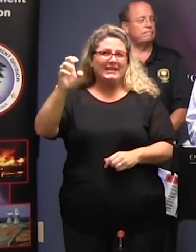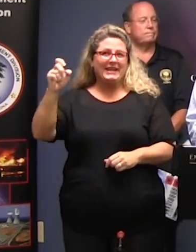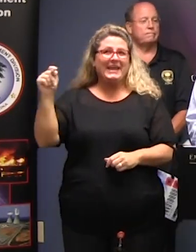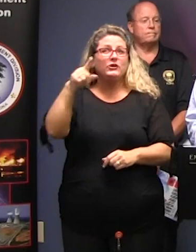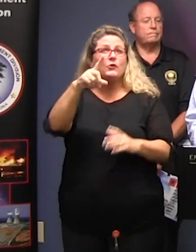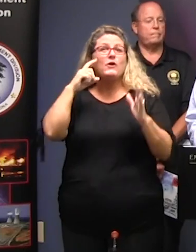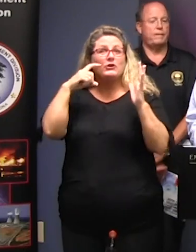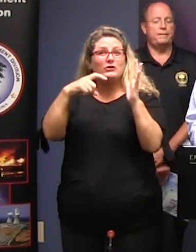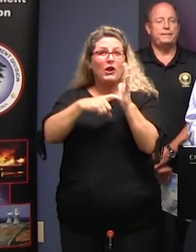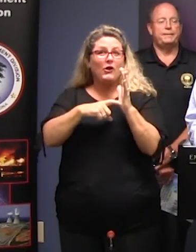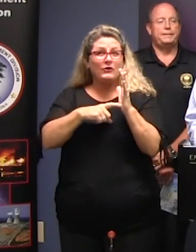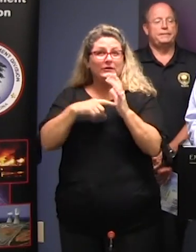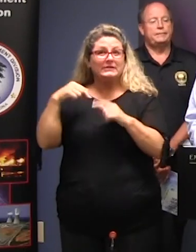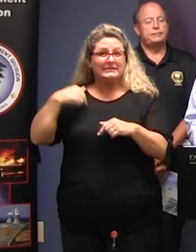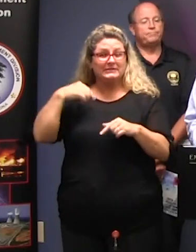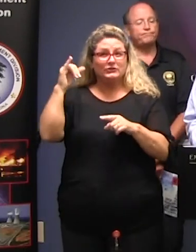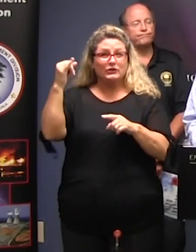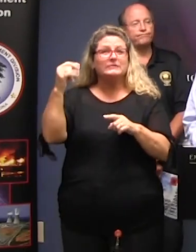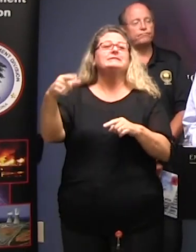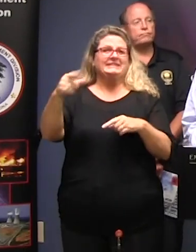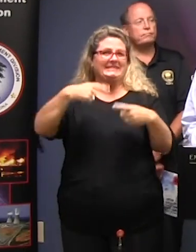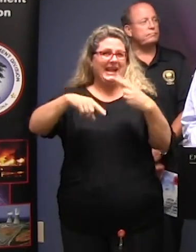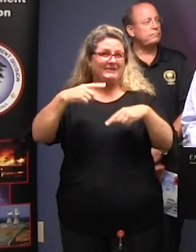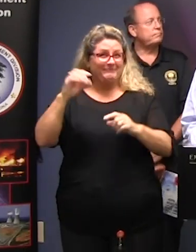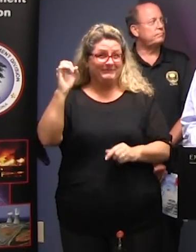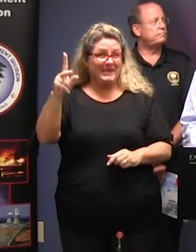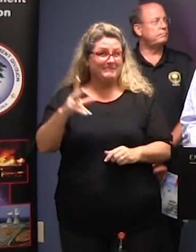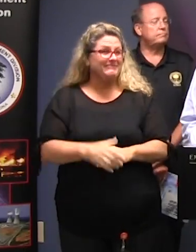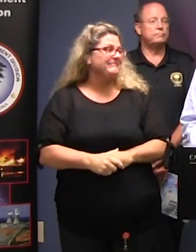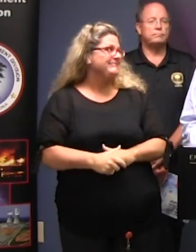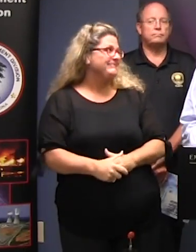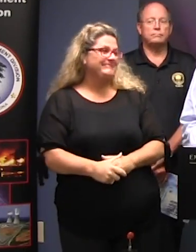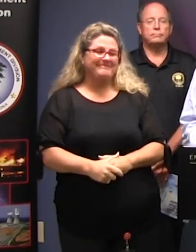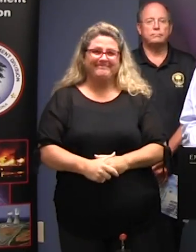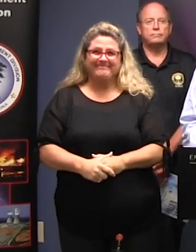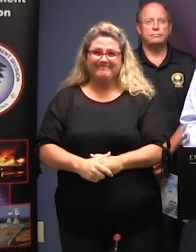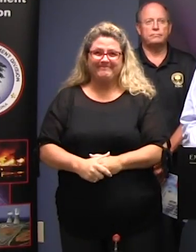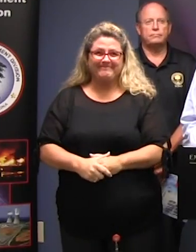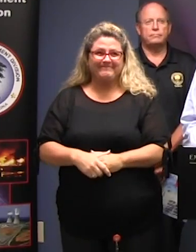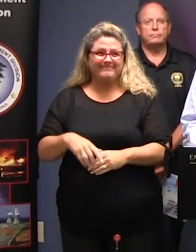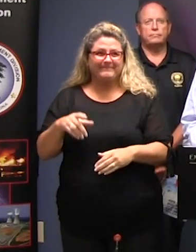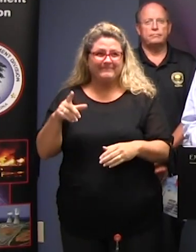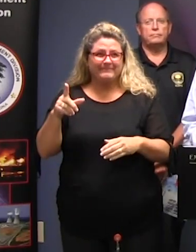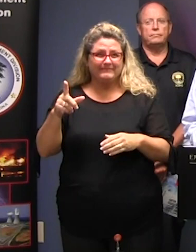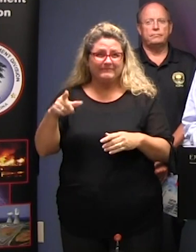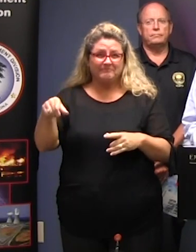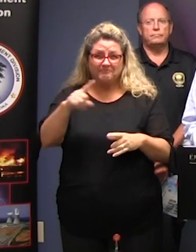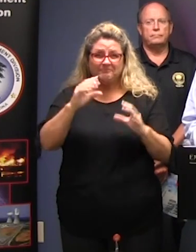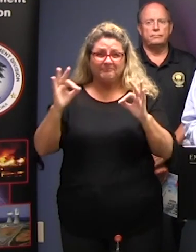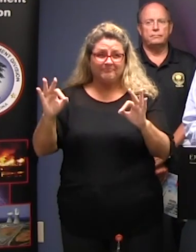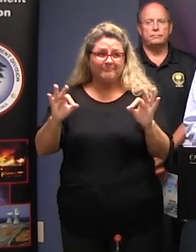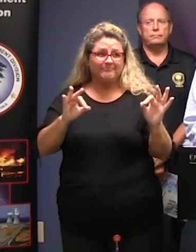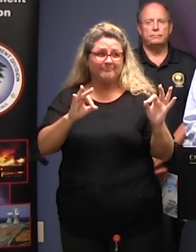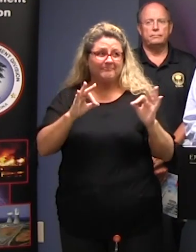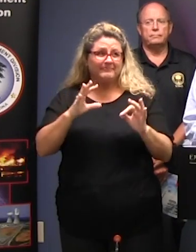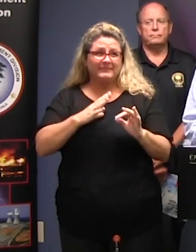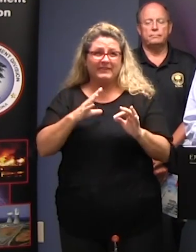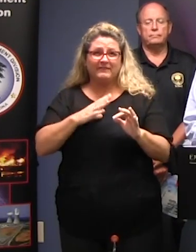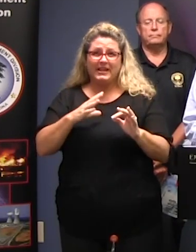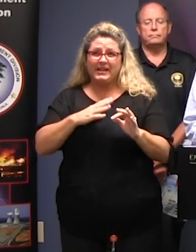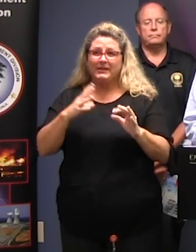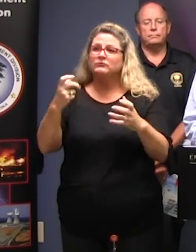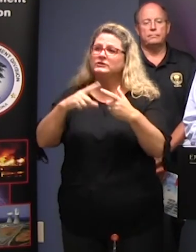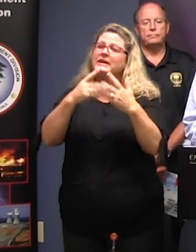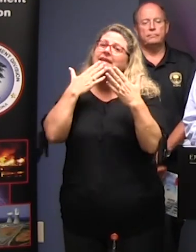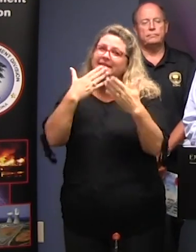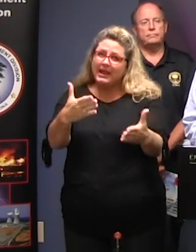noticed she is signing can everybody are y'all comfortable out there want